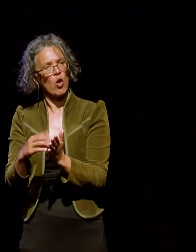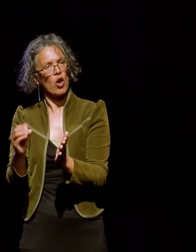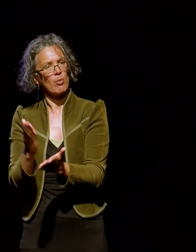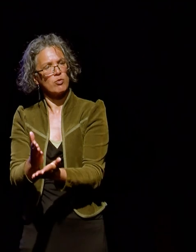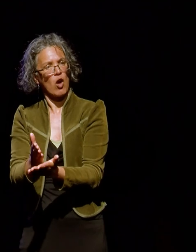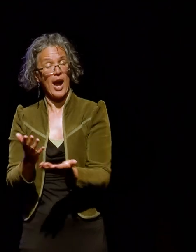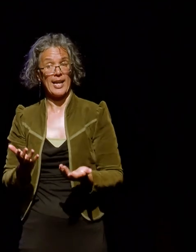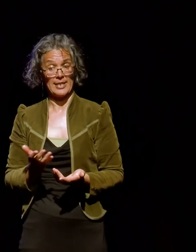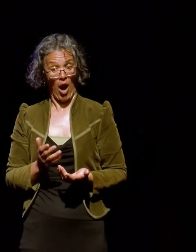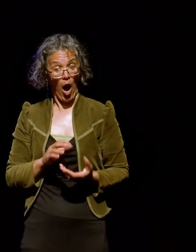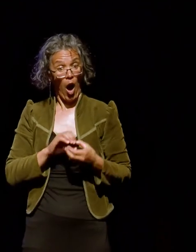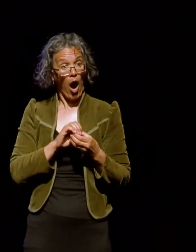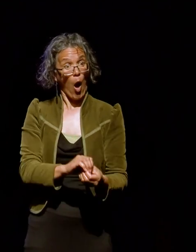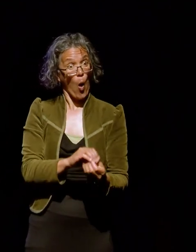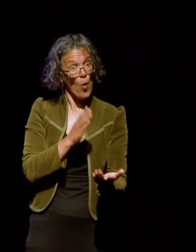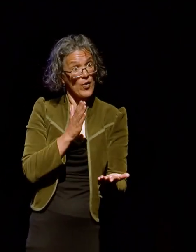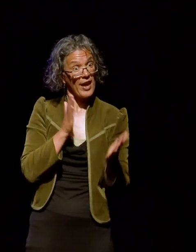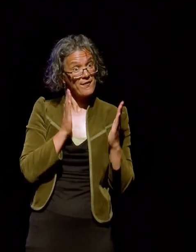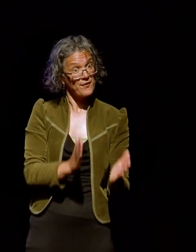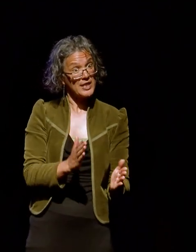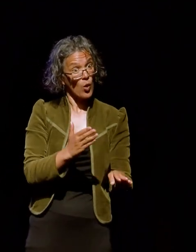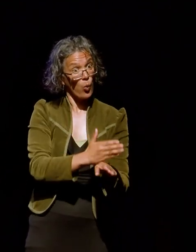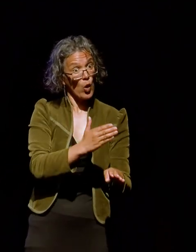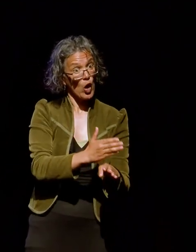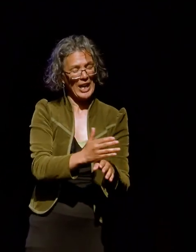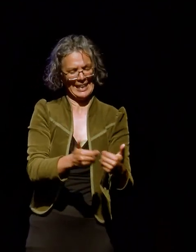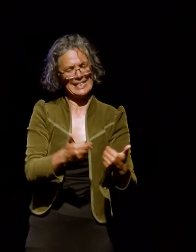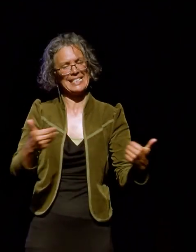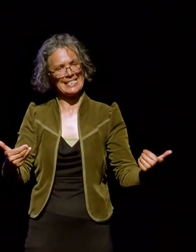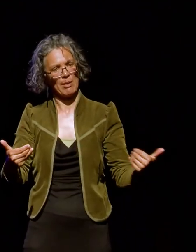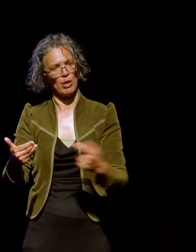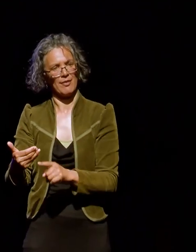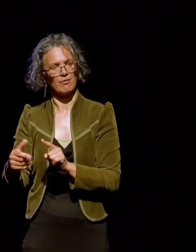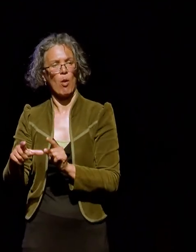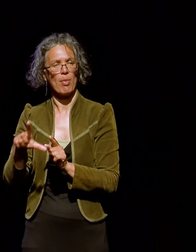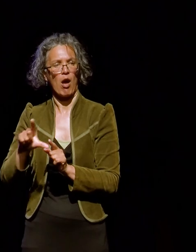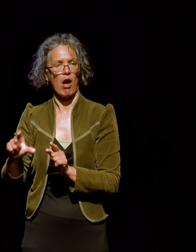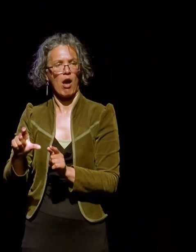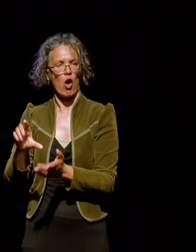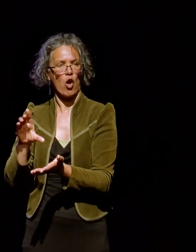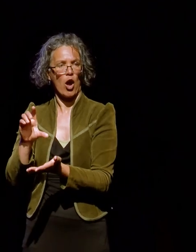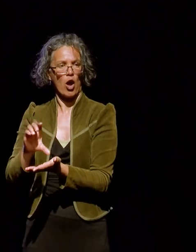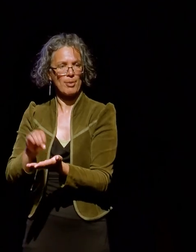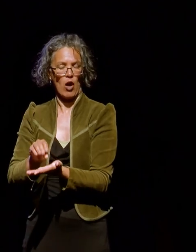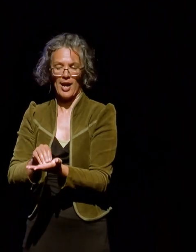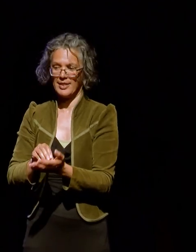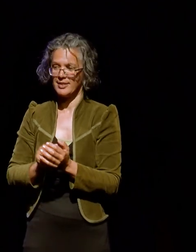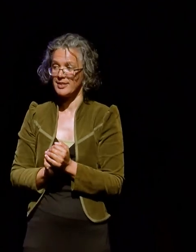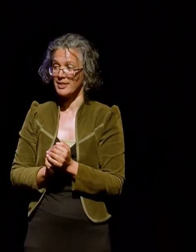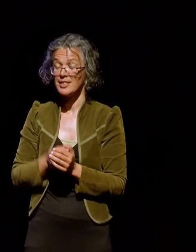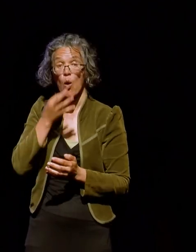doesn't necessarily mean you own the copyright in the work. They are separate. So a few key takeaways for today